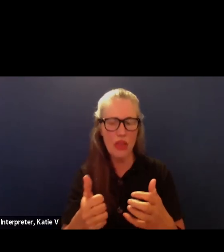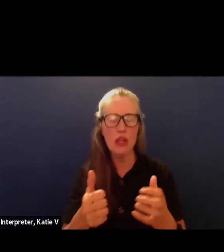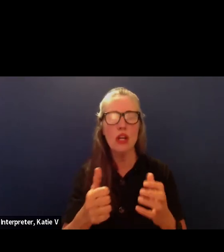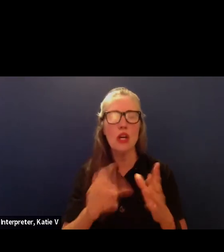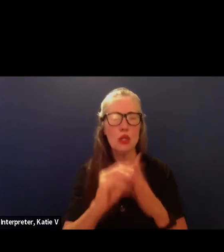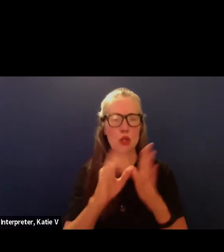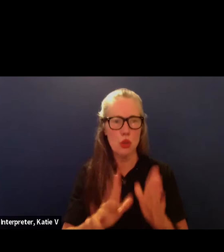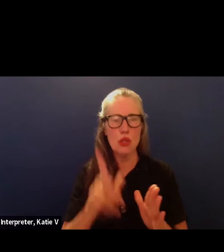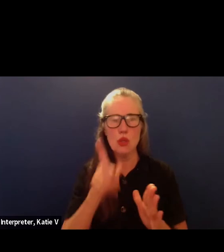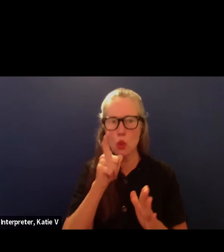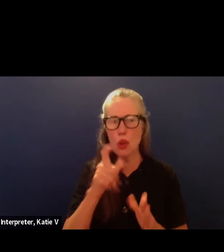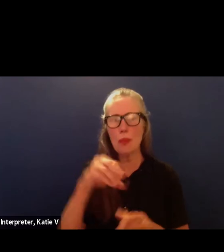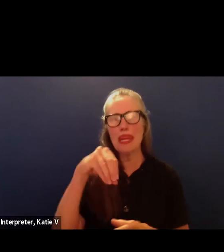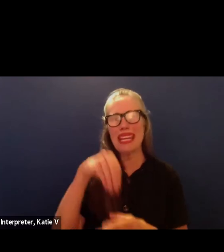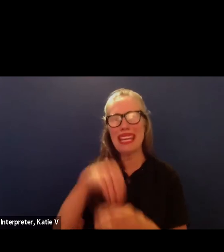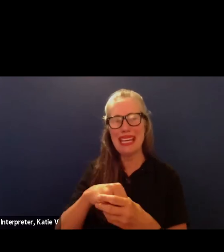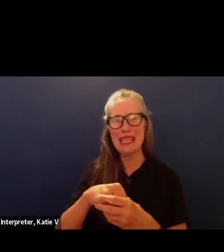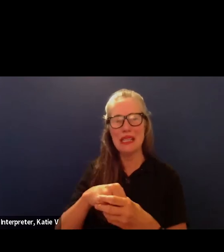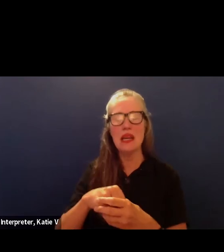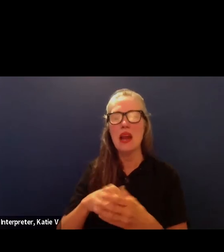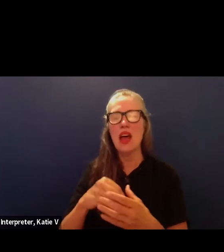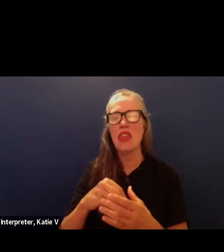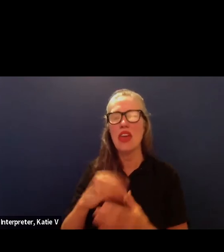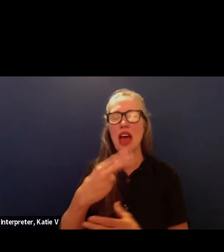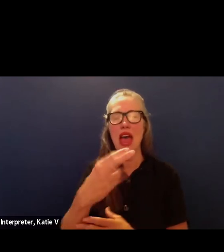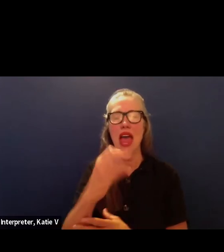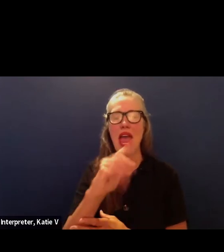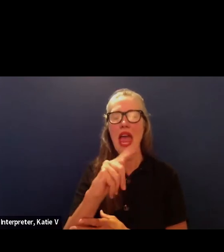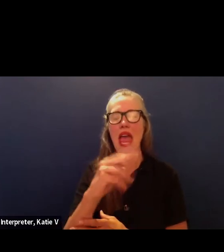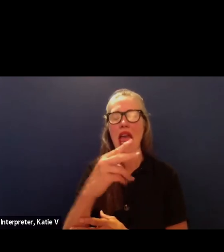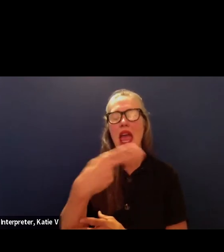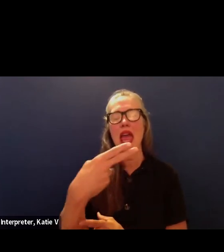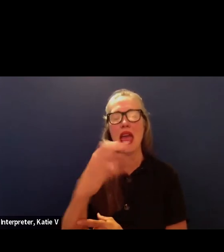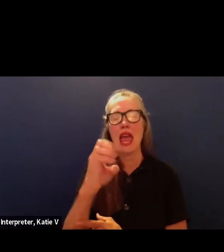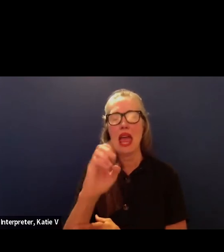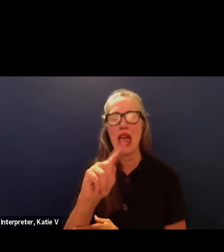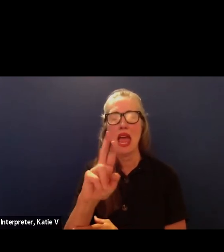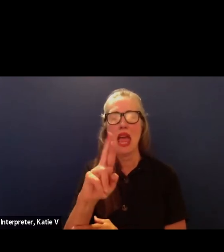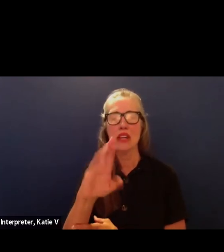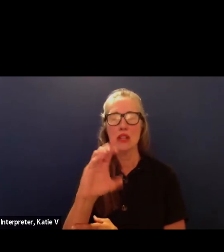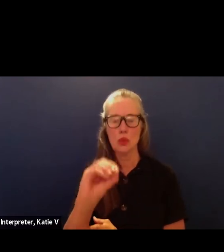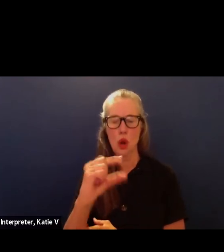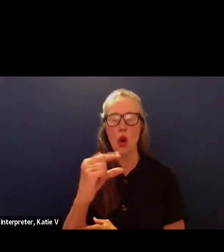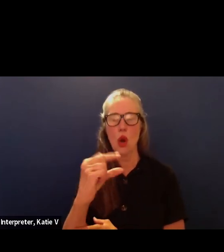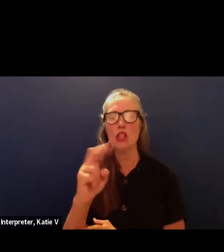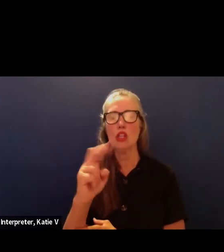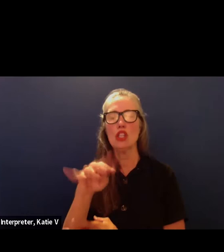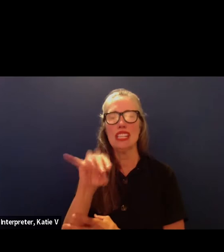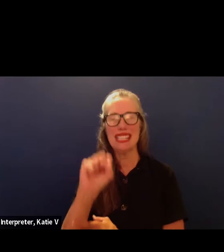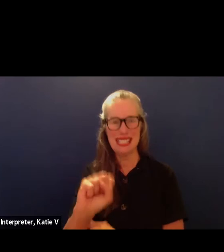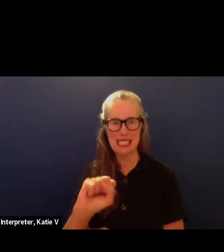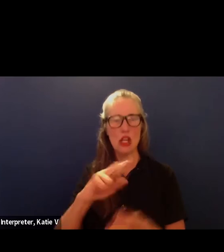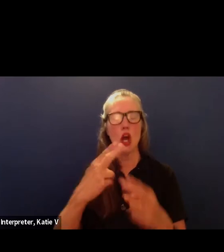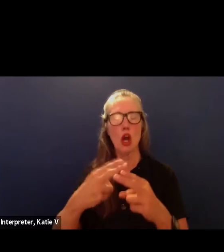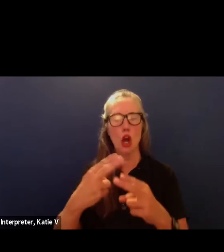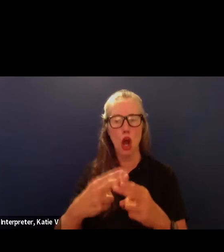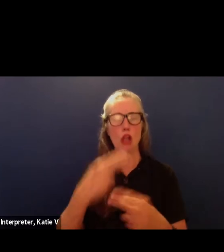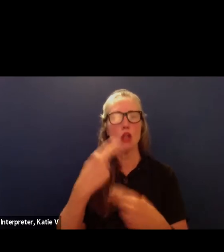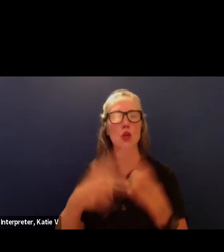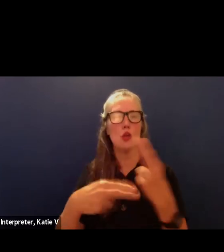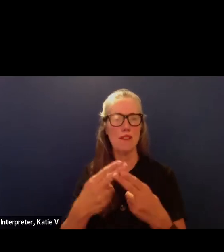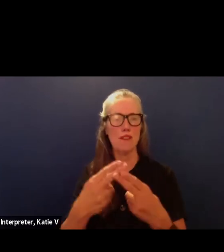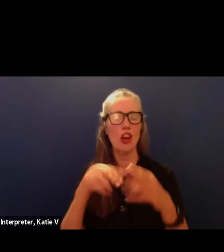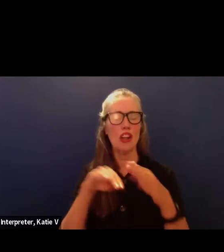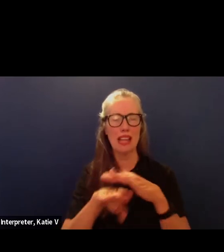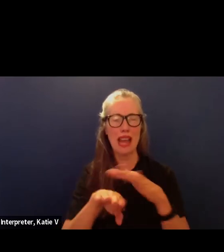grouped classrooms also known as universal access and lastly we did receive um nine proposals